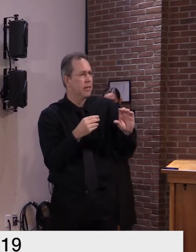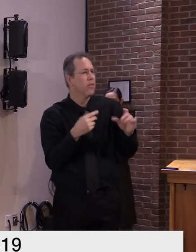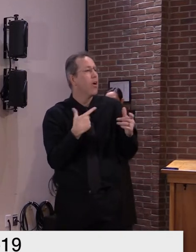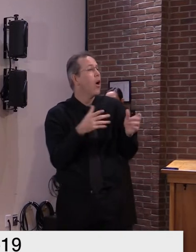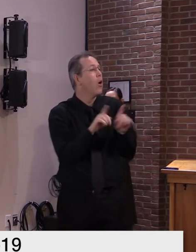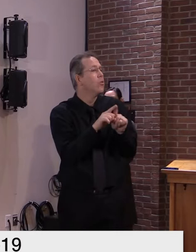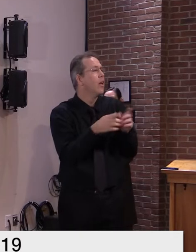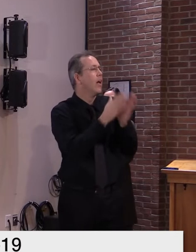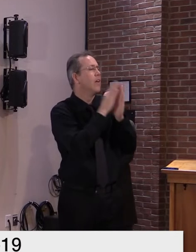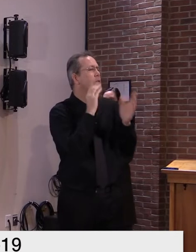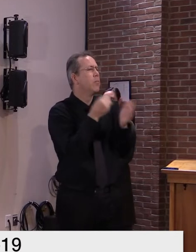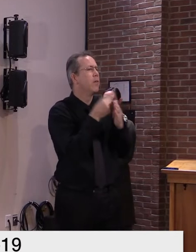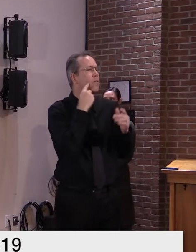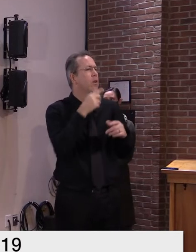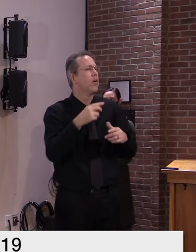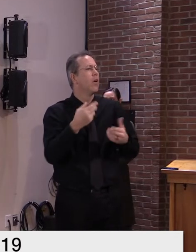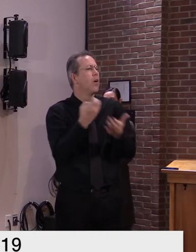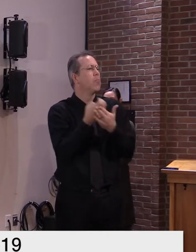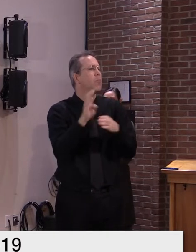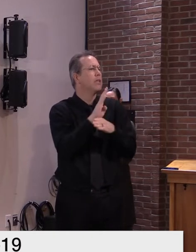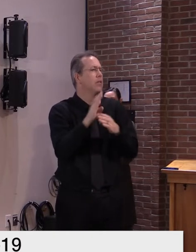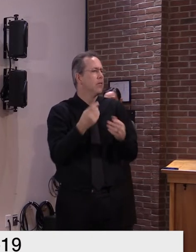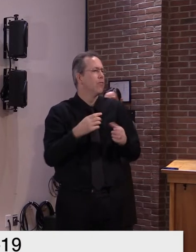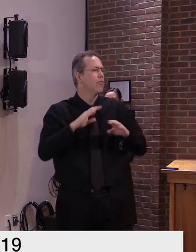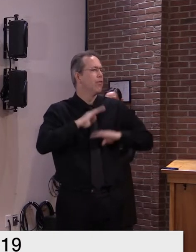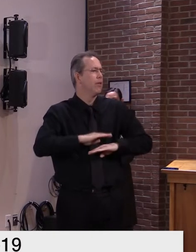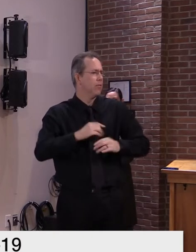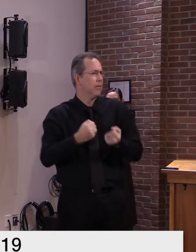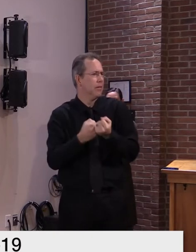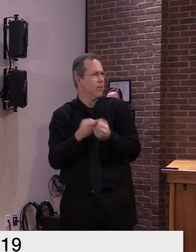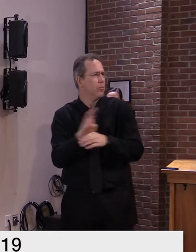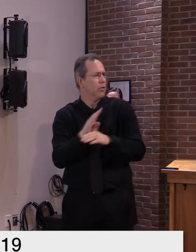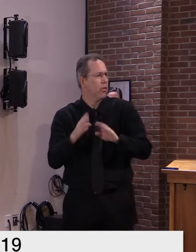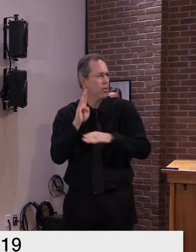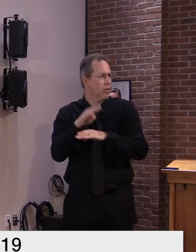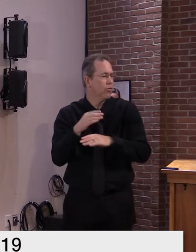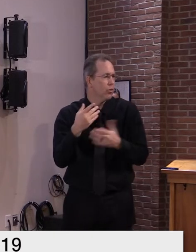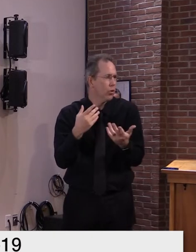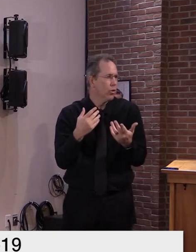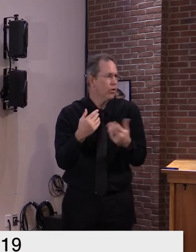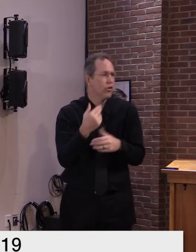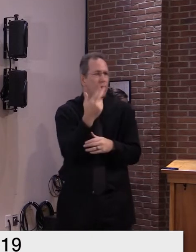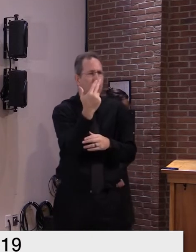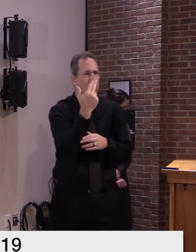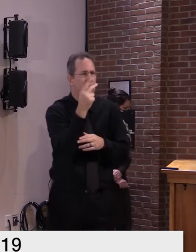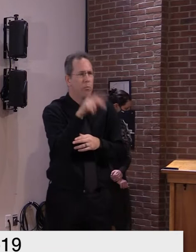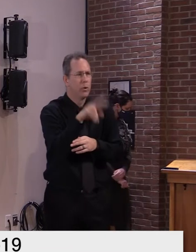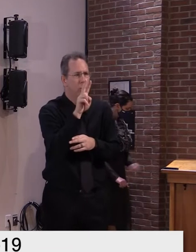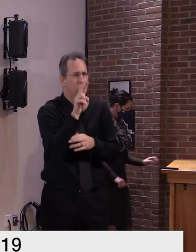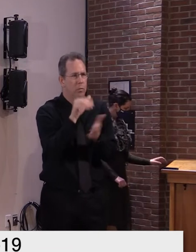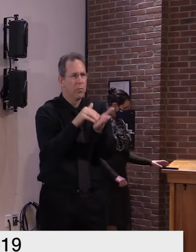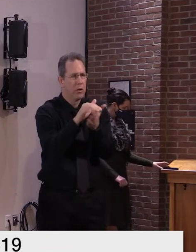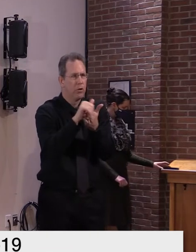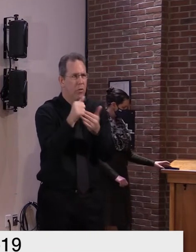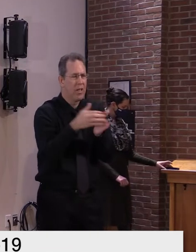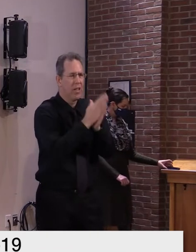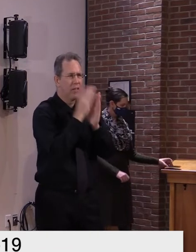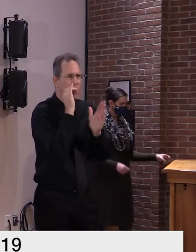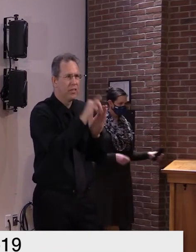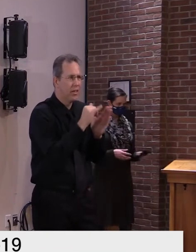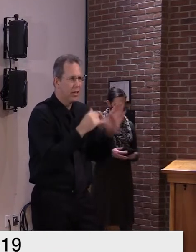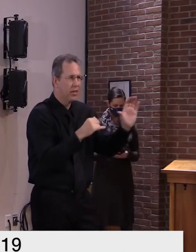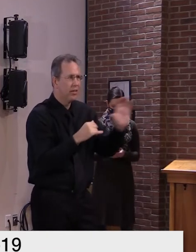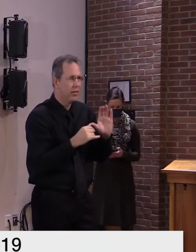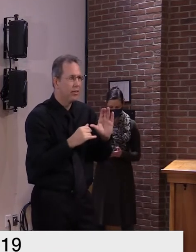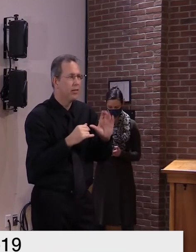.2 million so as the process worked the joint fiscal committee has five days to